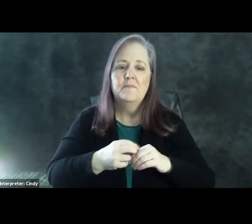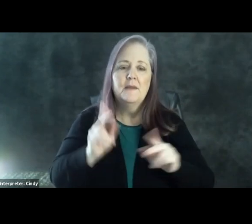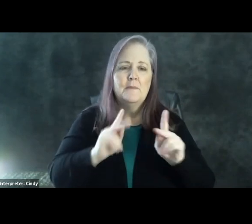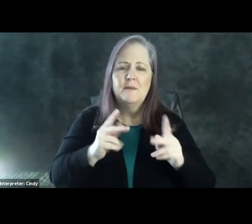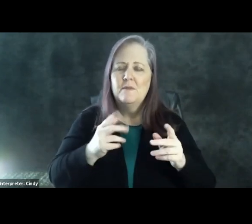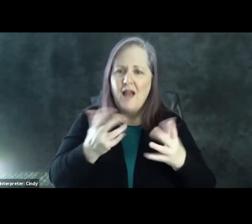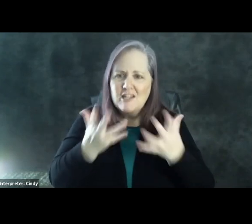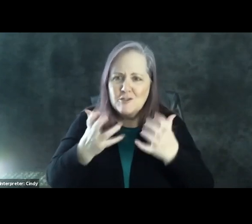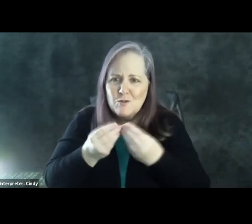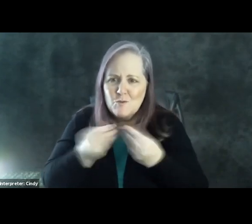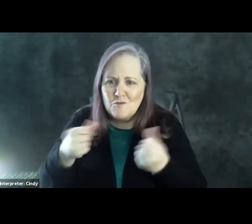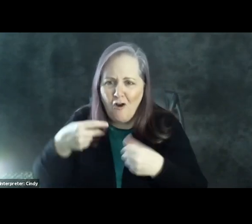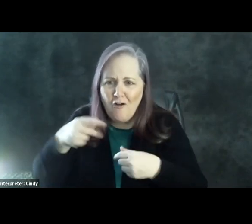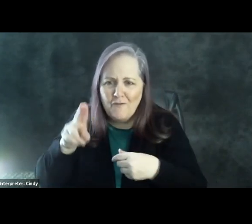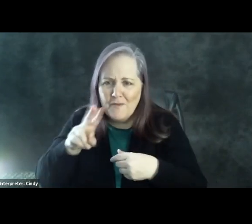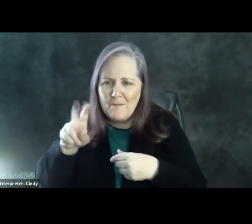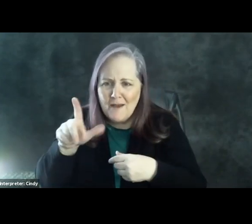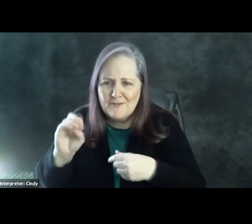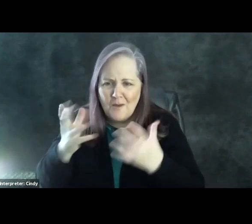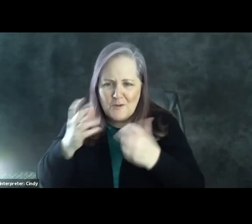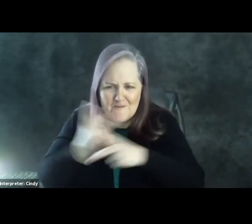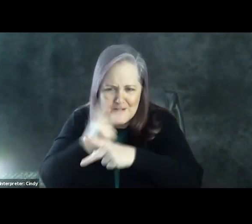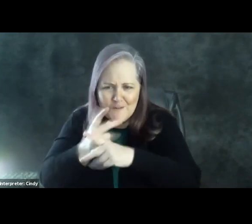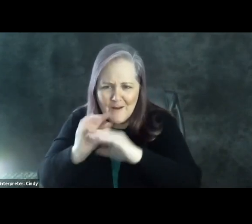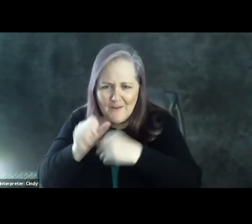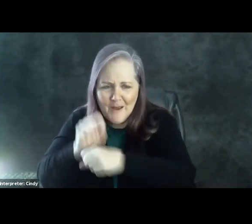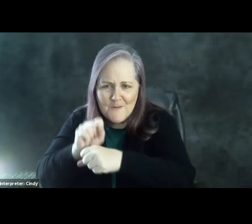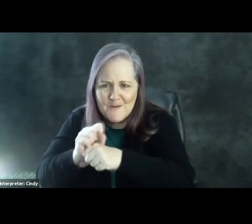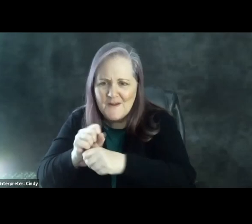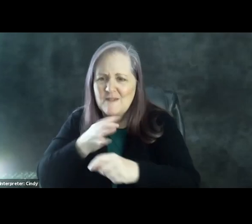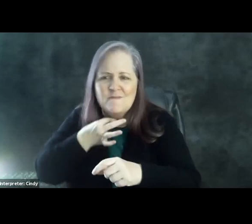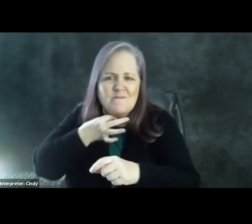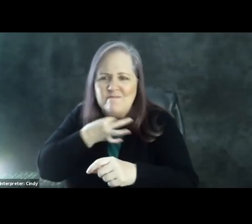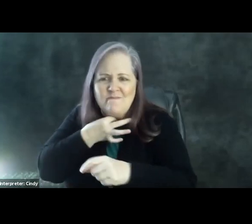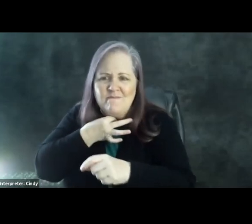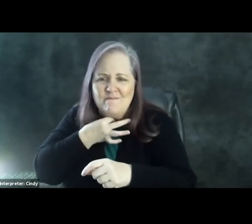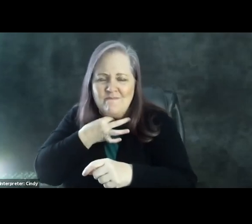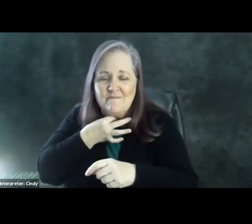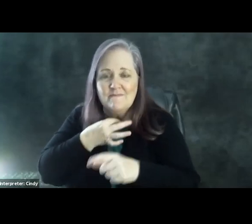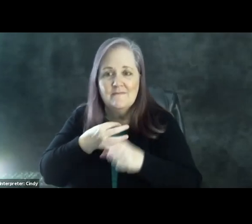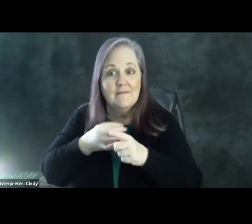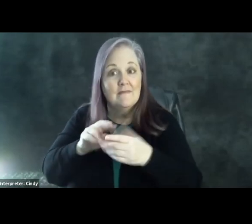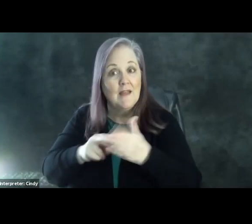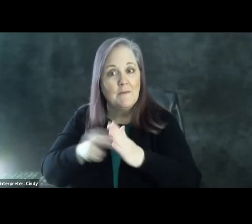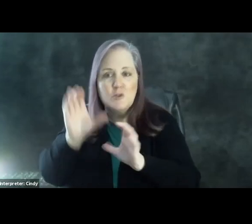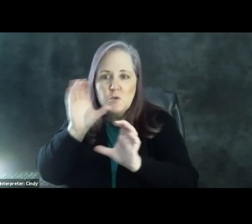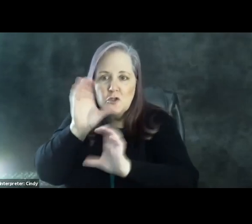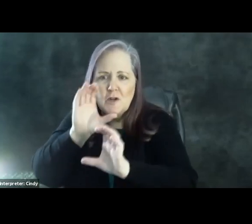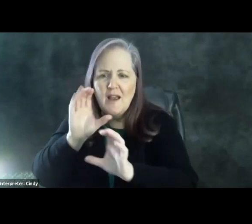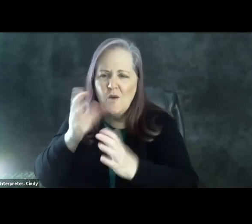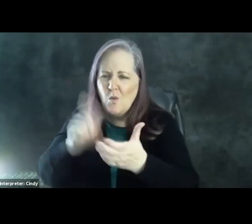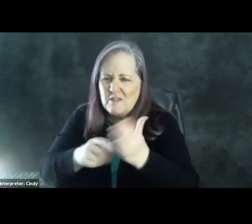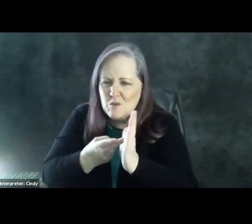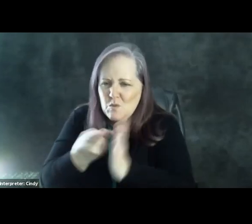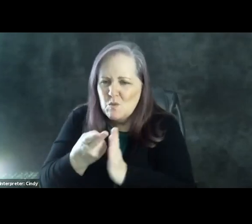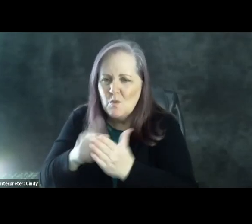solve a puzzle and want to understand how things work. If you're high in science curiosity, you seek out truth and evidence and facts.